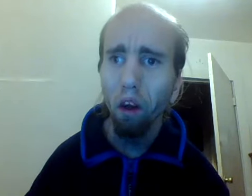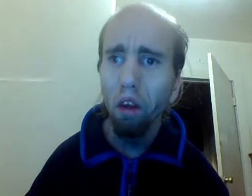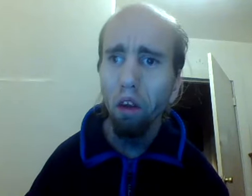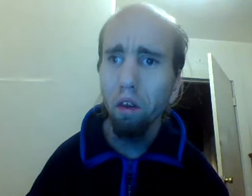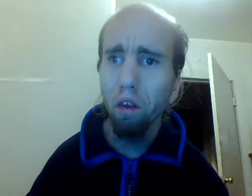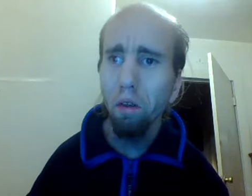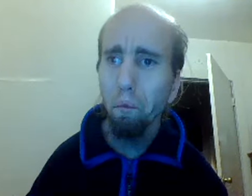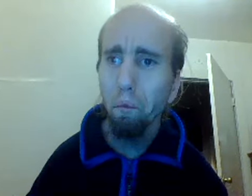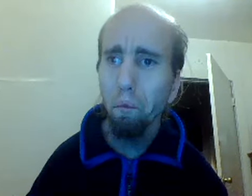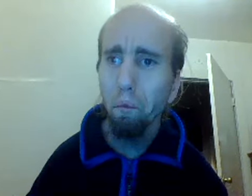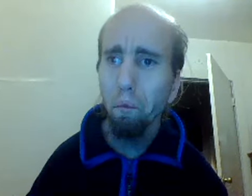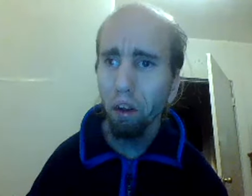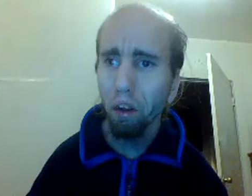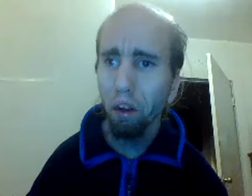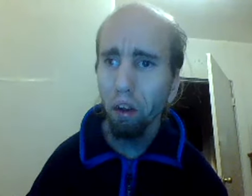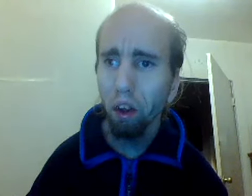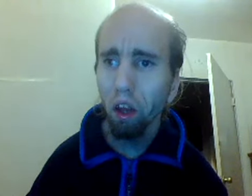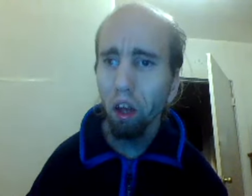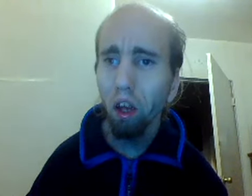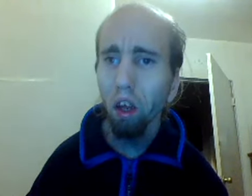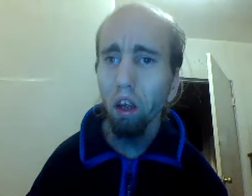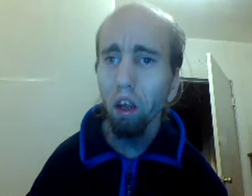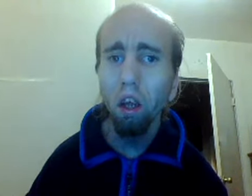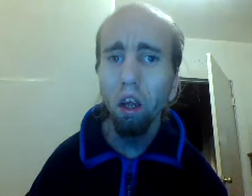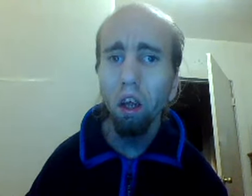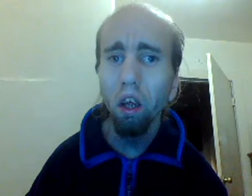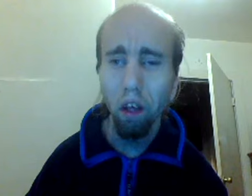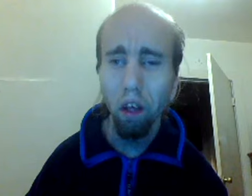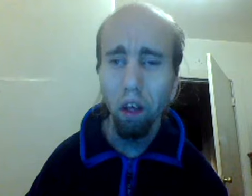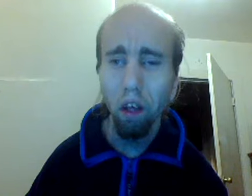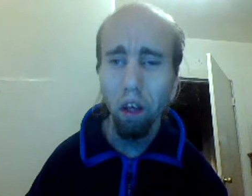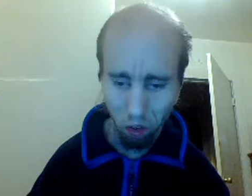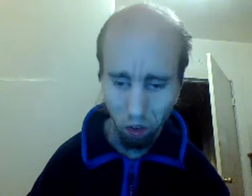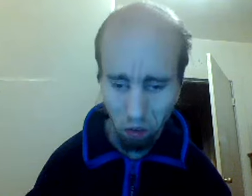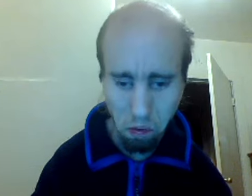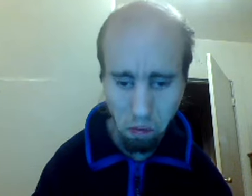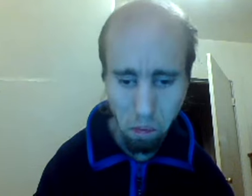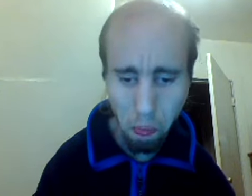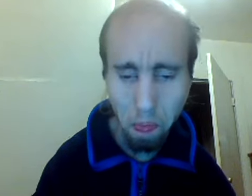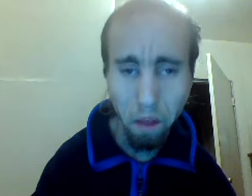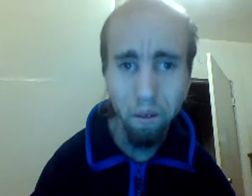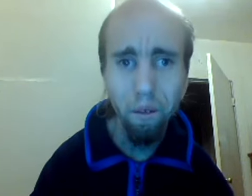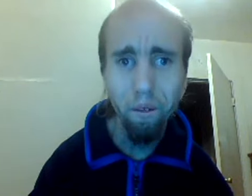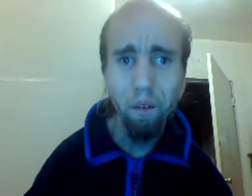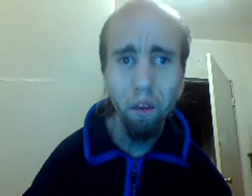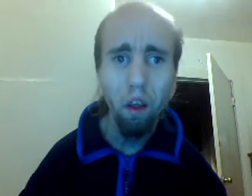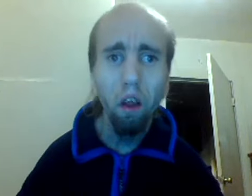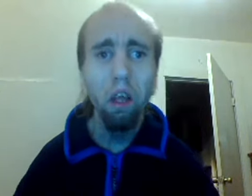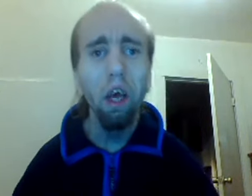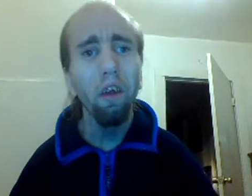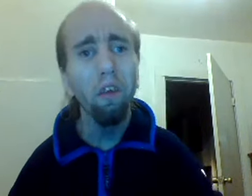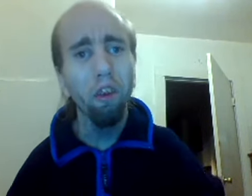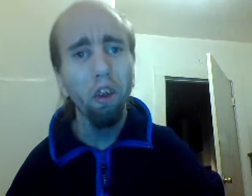now one I'll admit yes